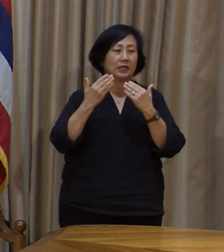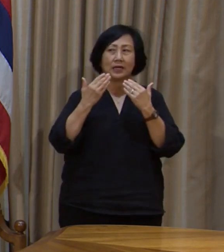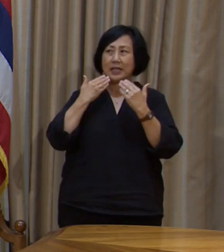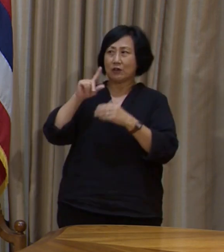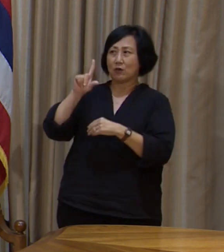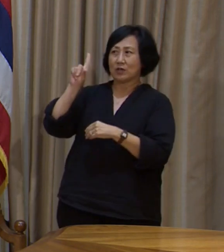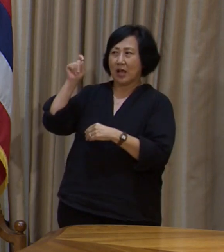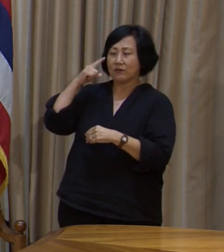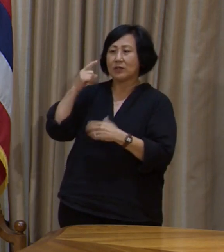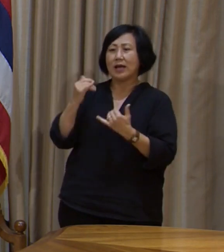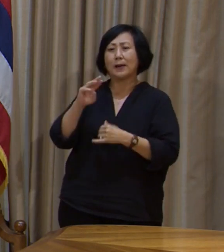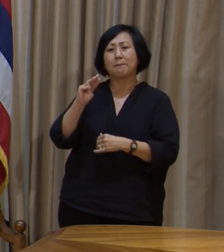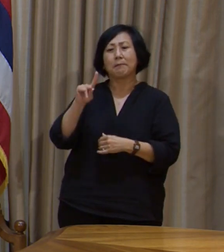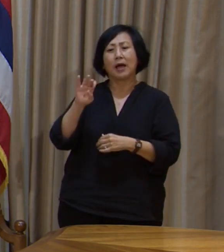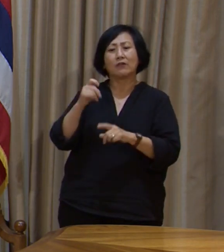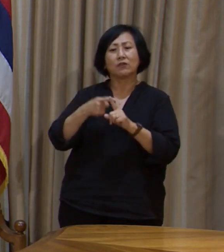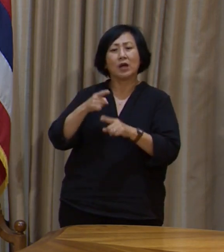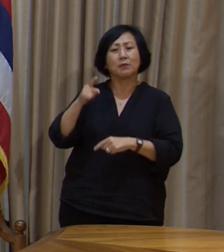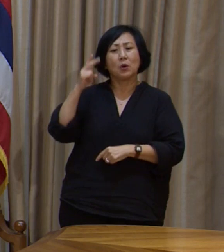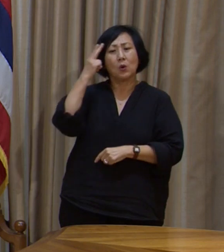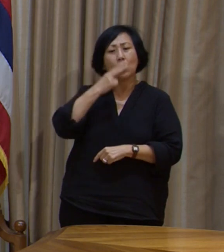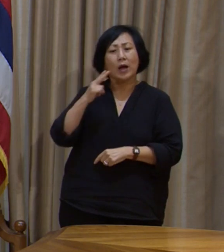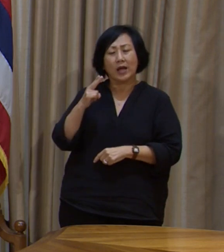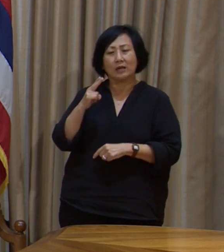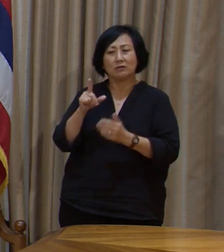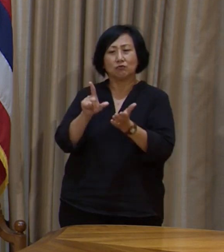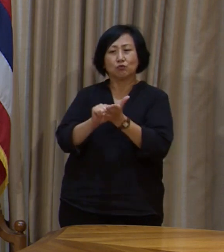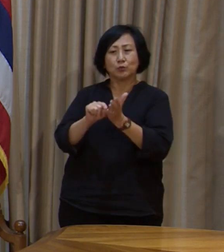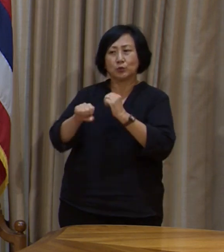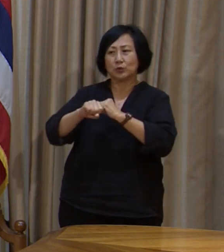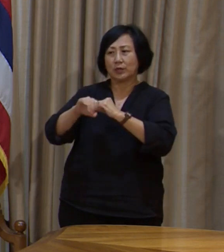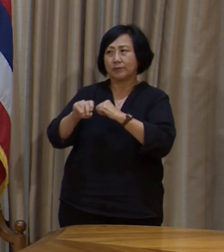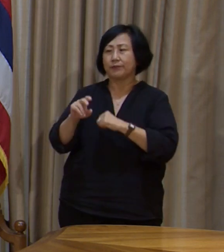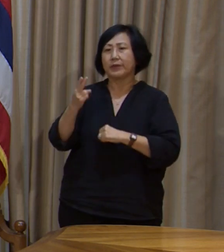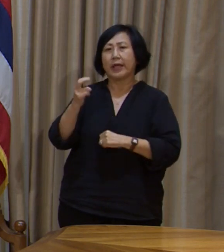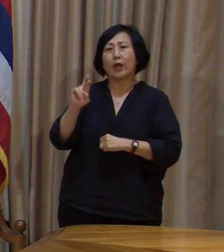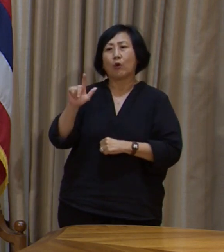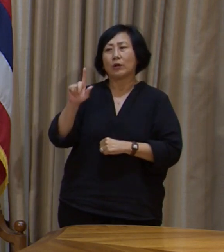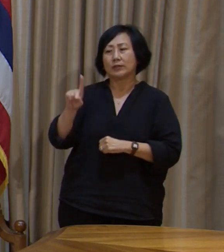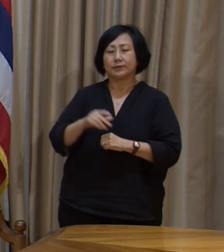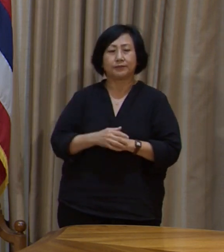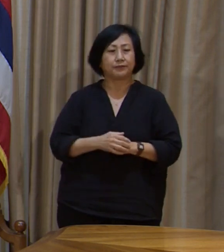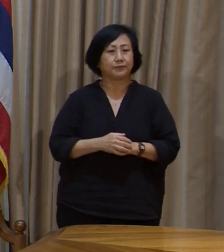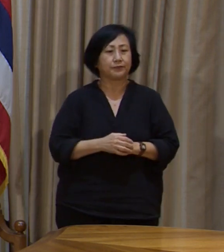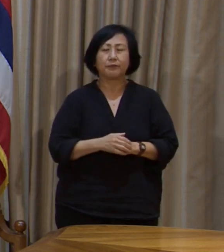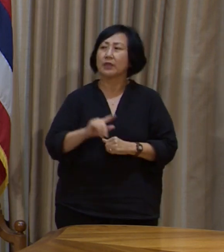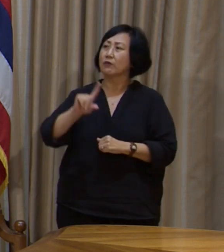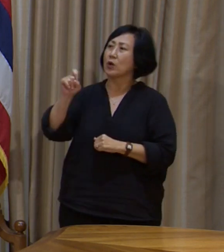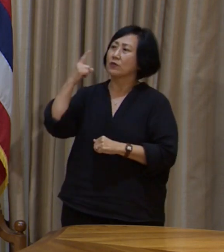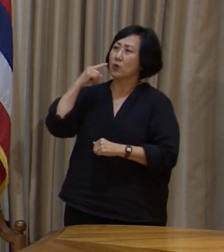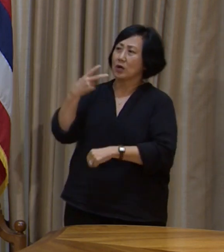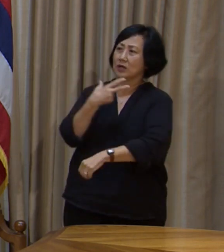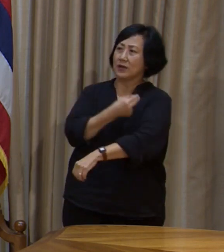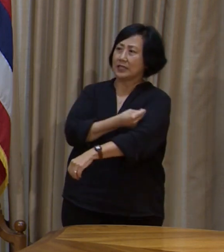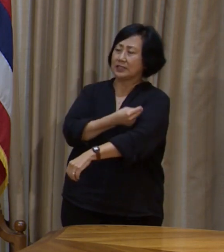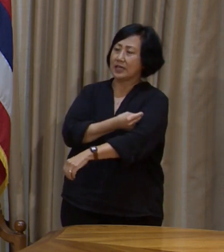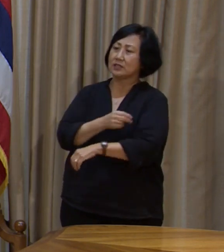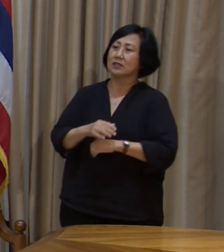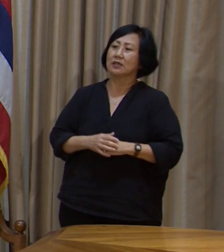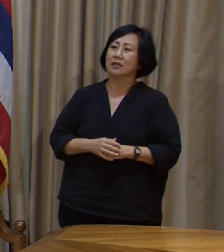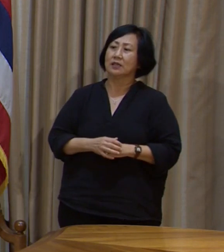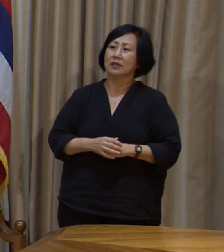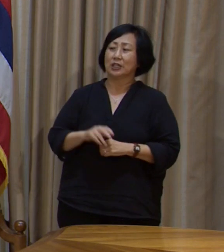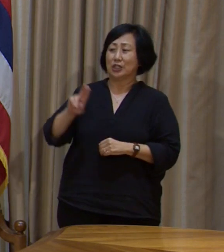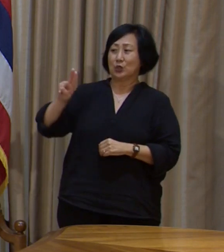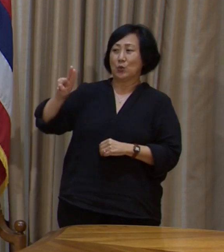We have Mike Brestovansky from the Hawaii Tribune-Herald. Go ahead, Mike. Hi. On the topic of vaccinations, there was a